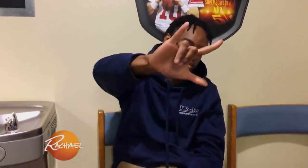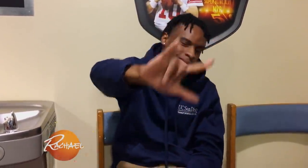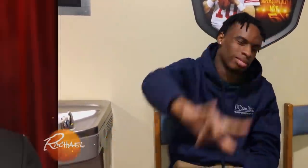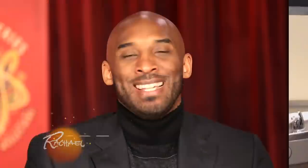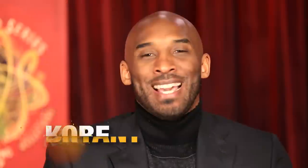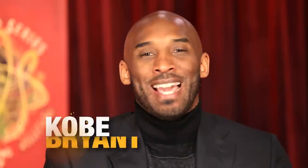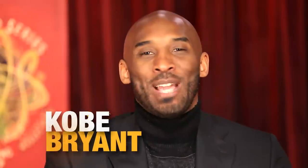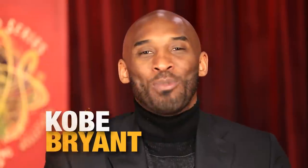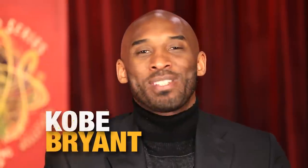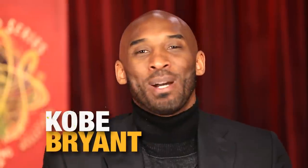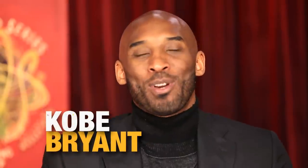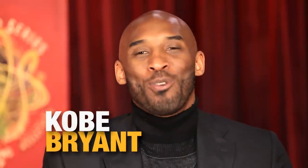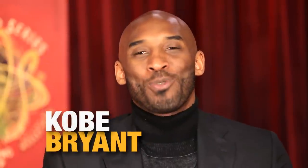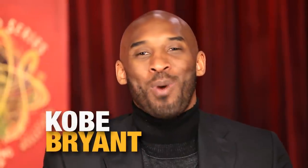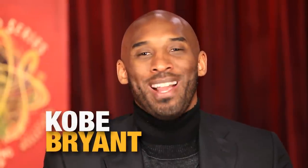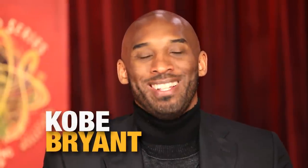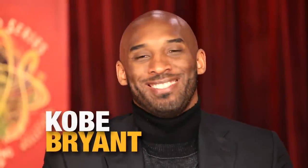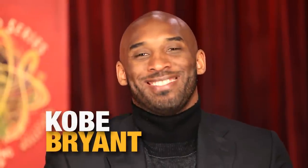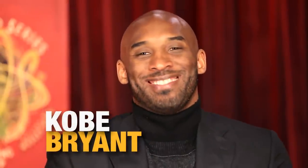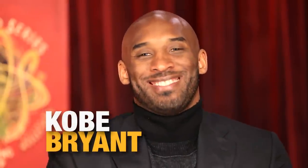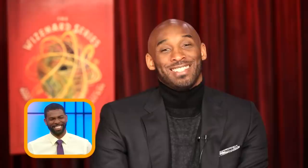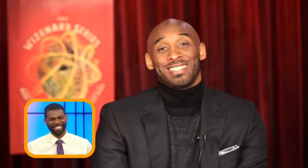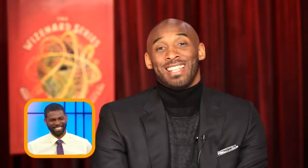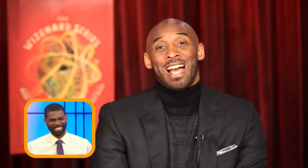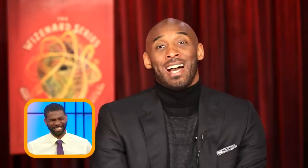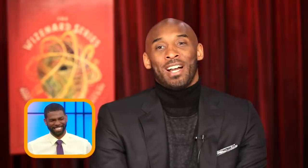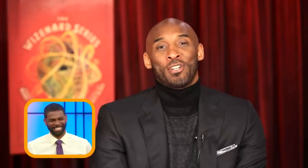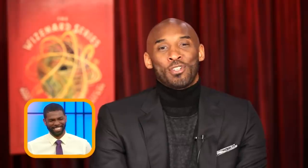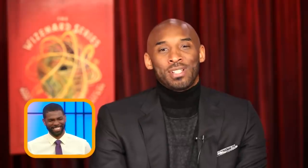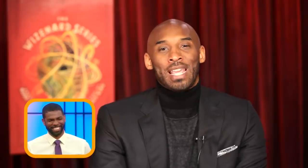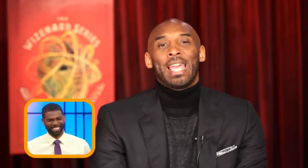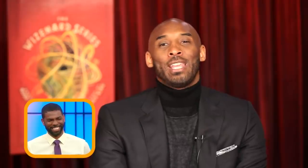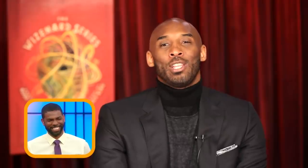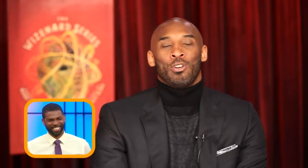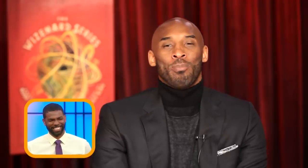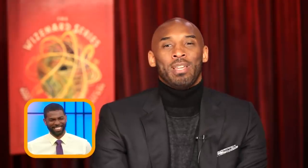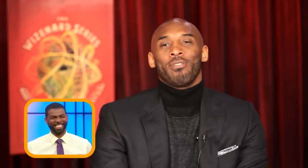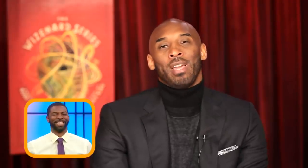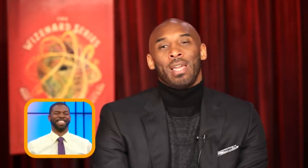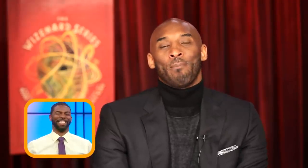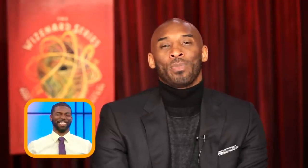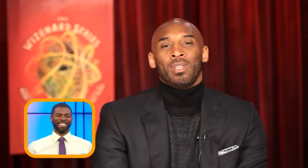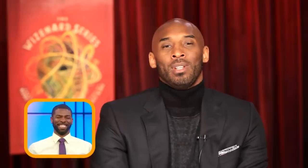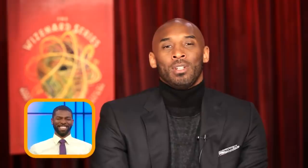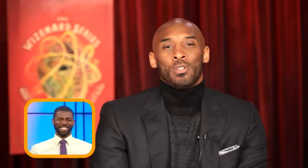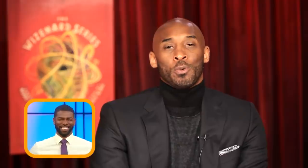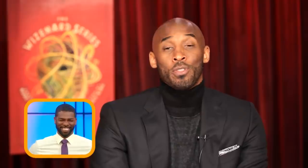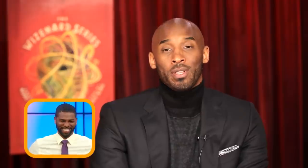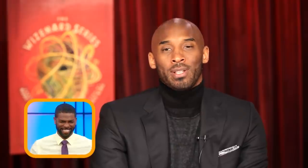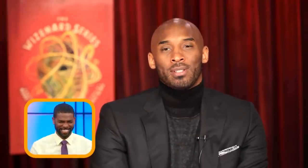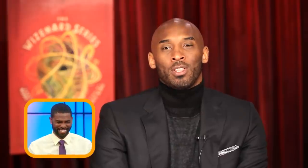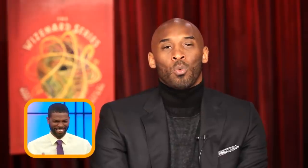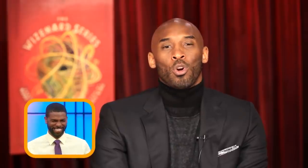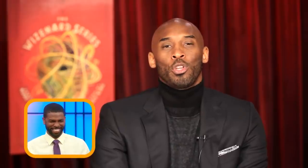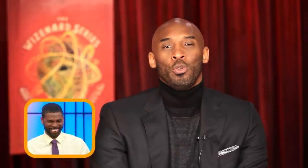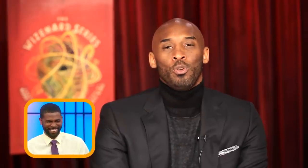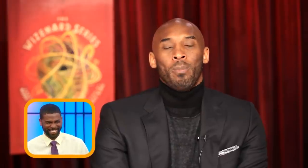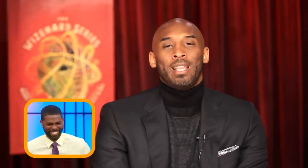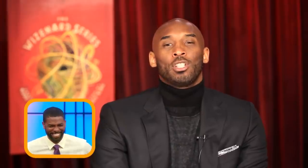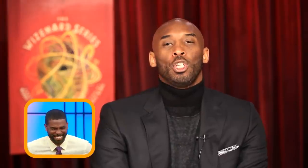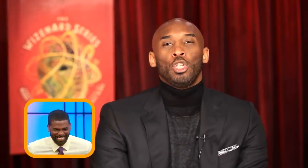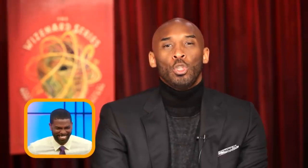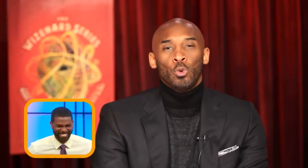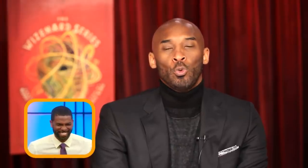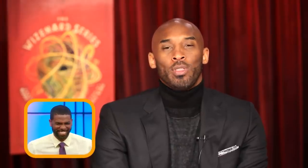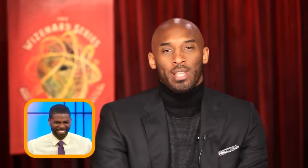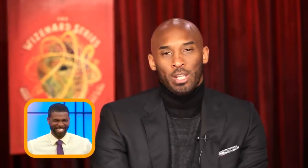love you. Hey what's up Coach White? Listen, I understand you're a big fan. Truth is the work you